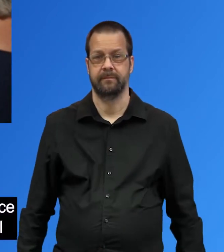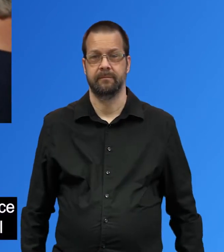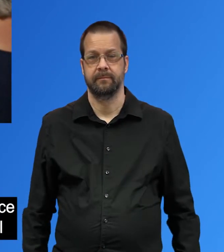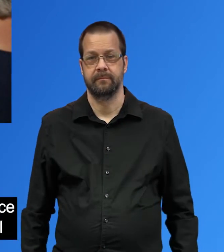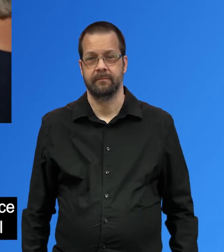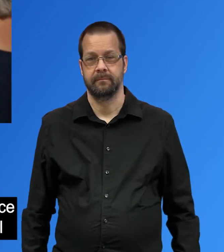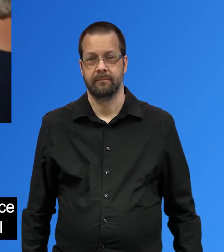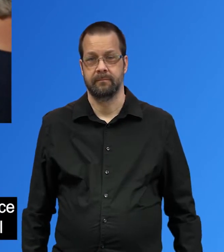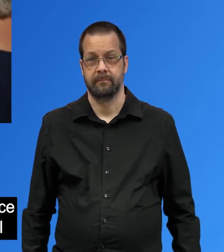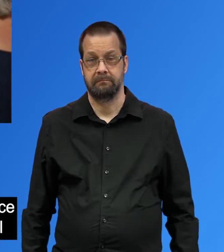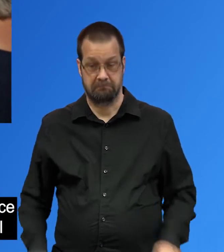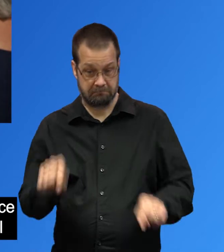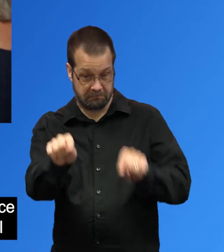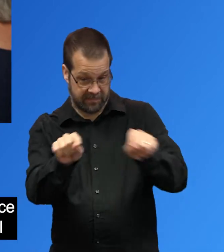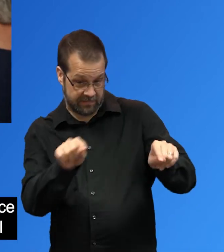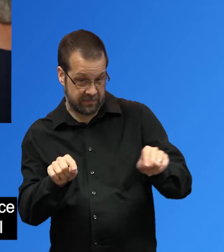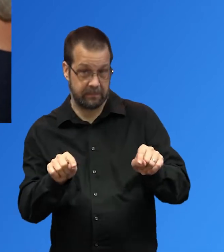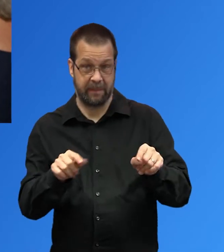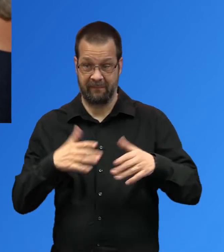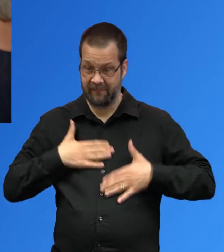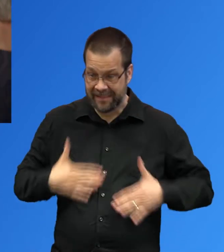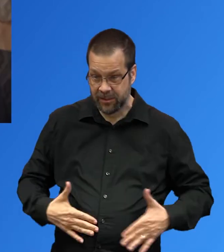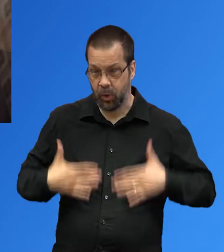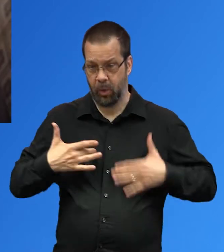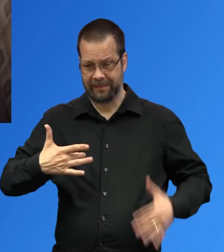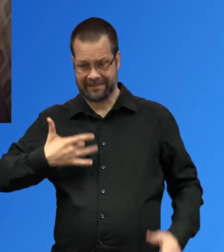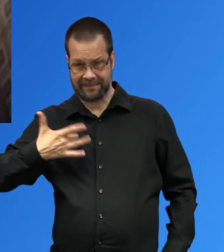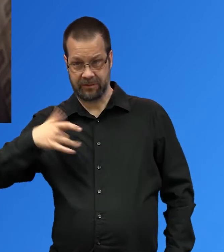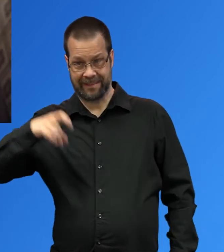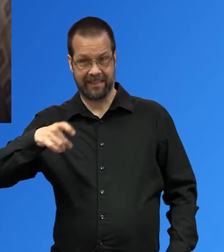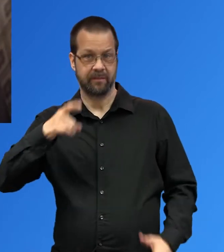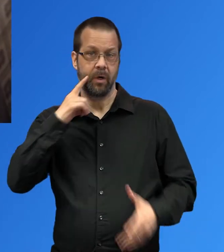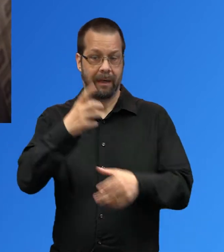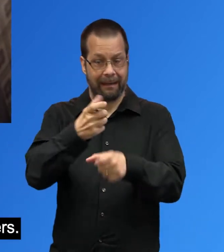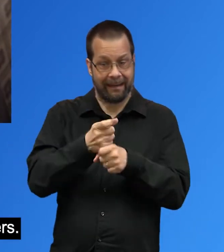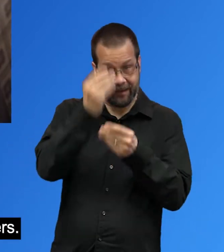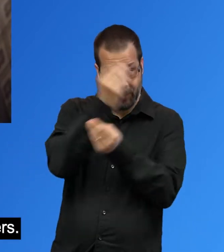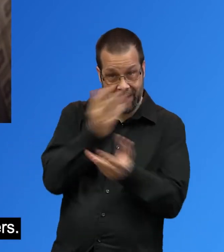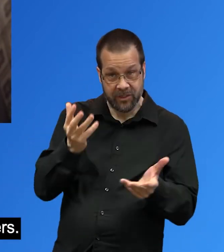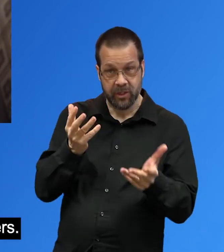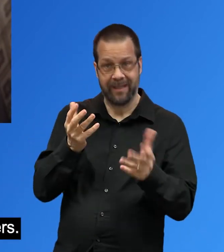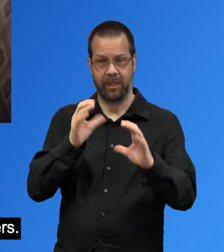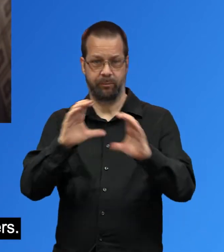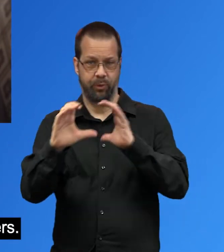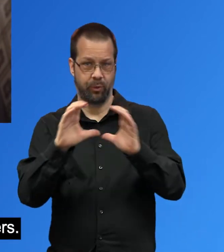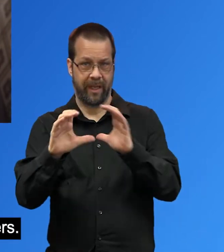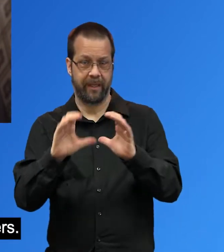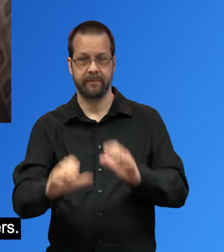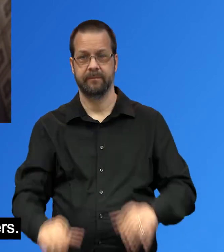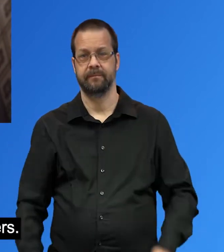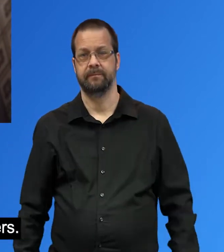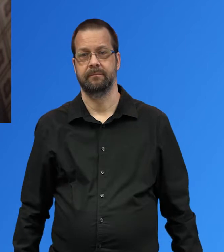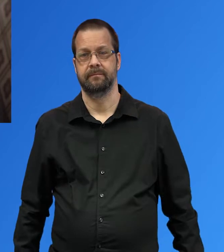Some people in your audience may have differing physical or sensory means of accessing information and communicating with others.